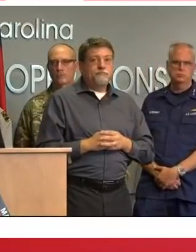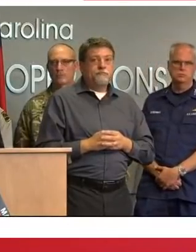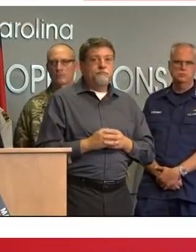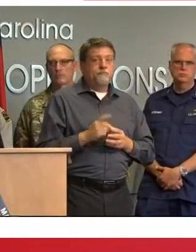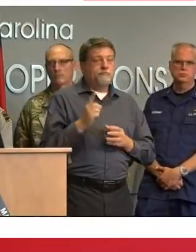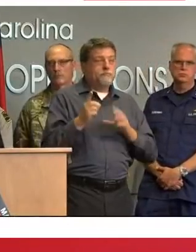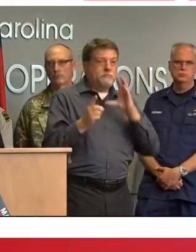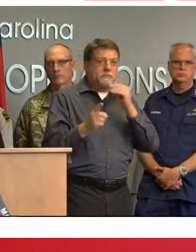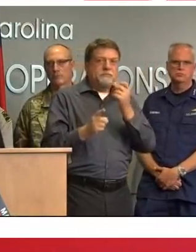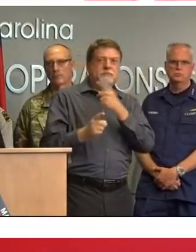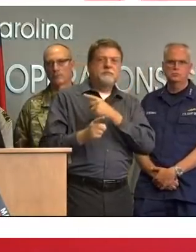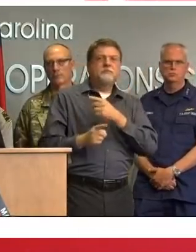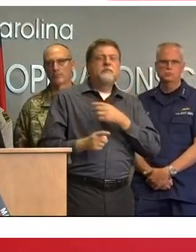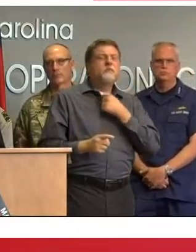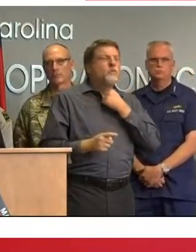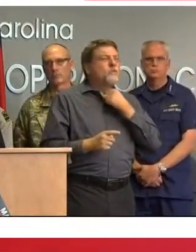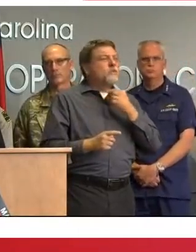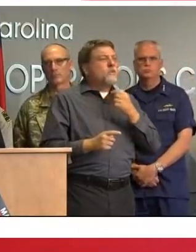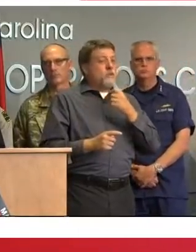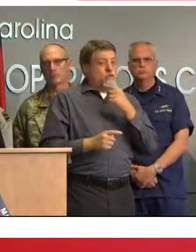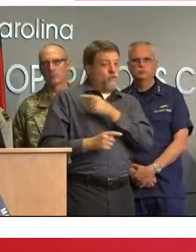yes uh